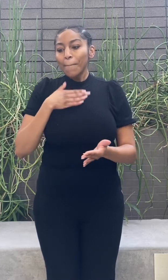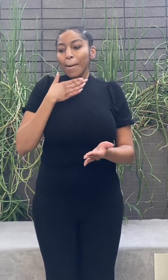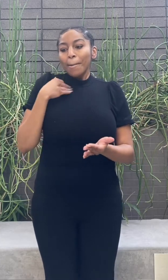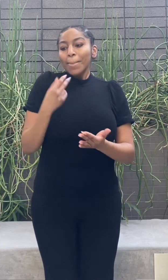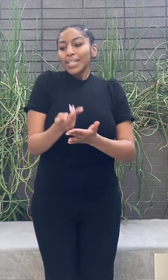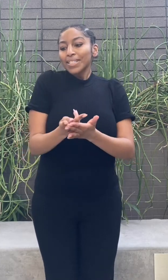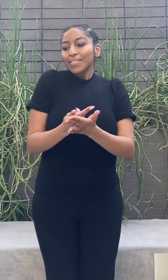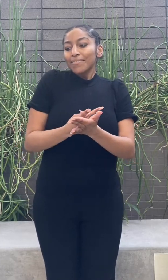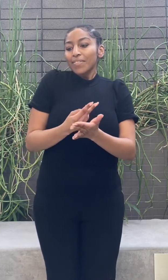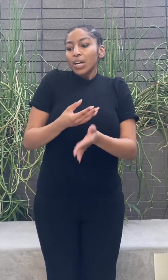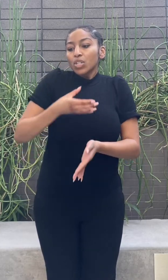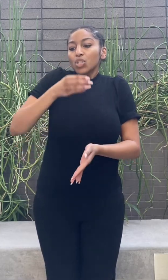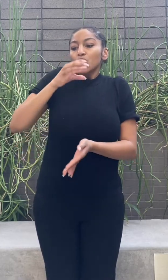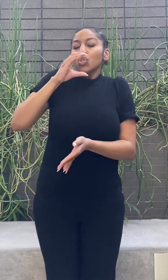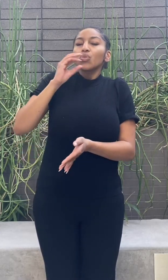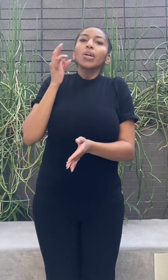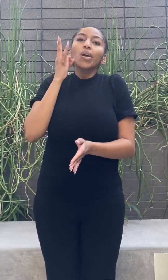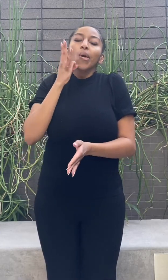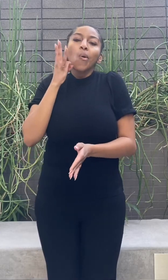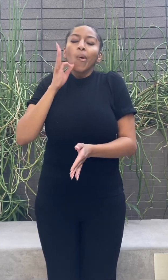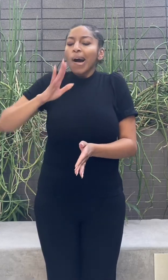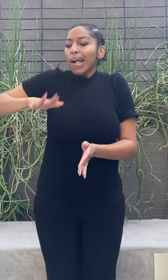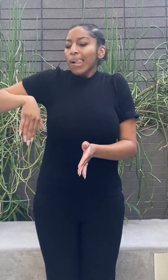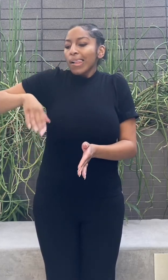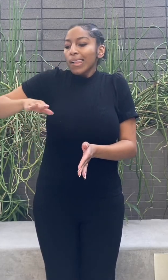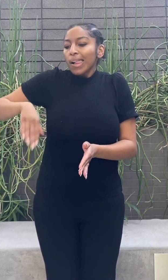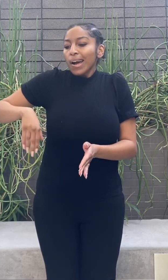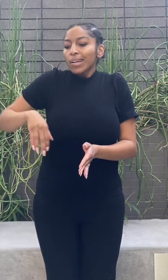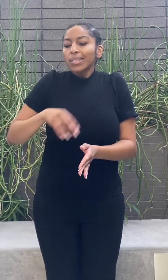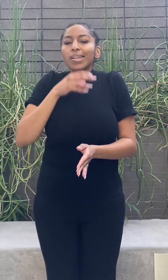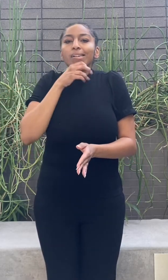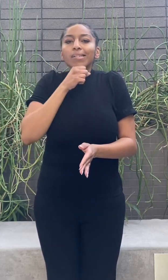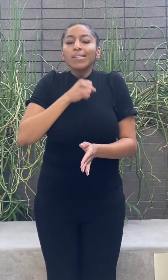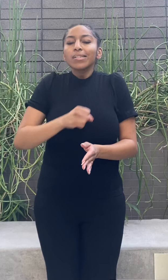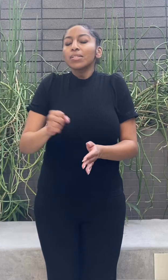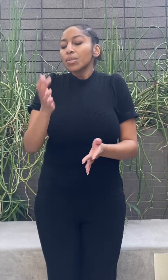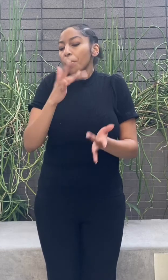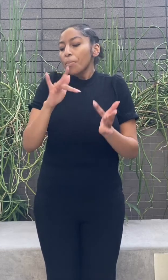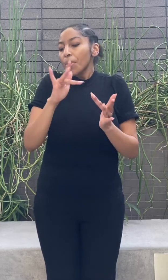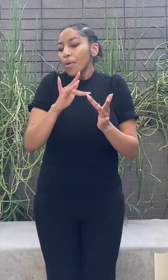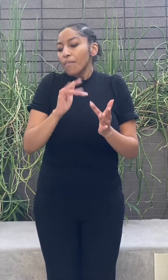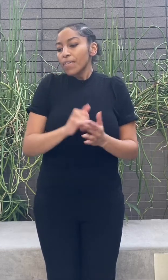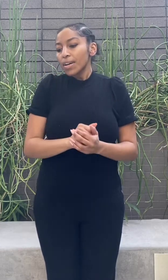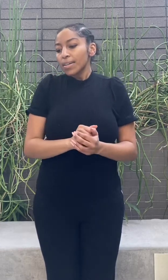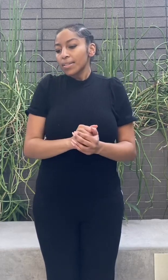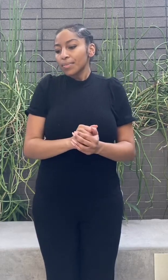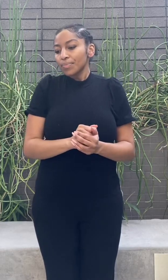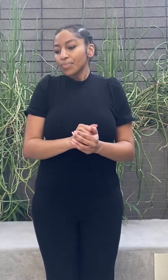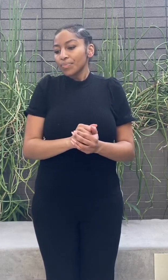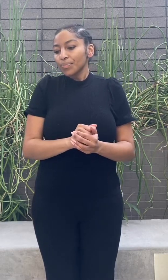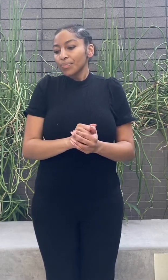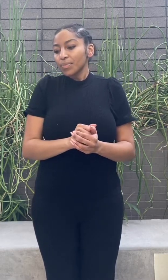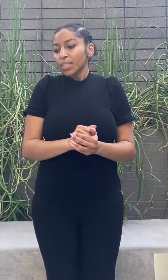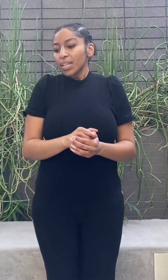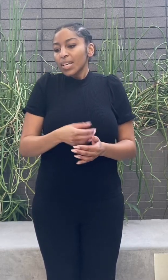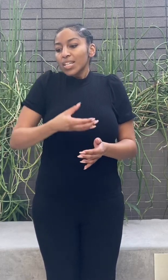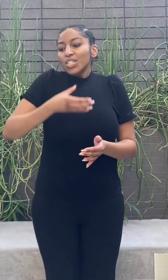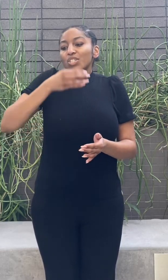yet aged to peak. Open another. Try again. The bells in